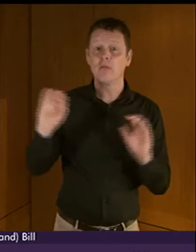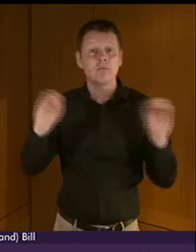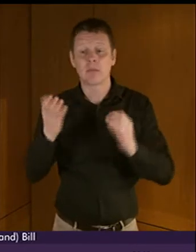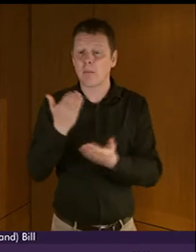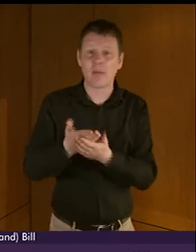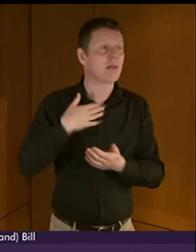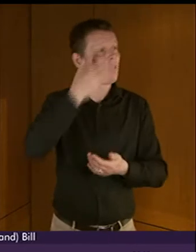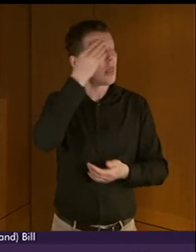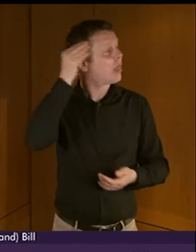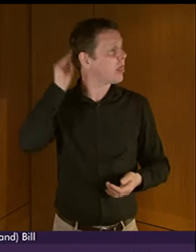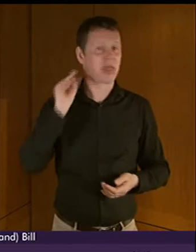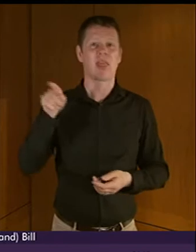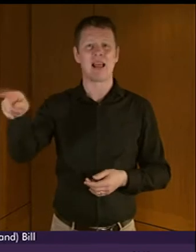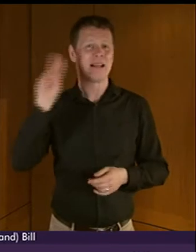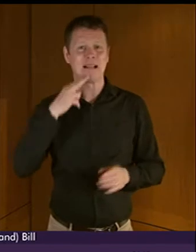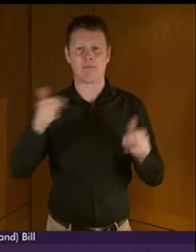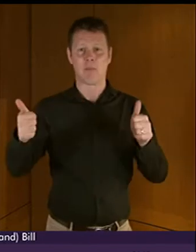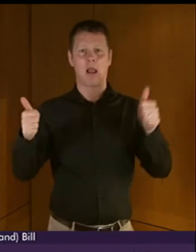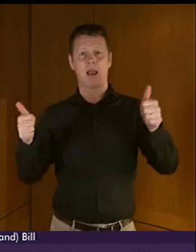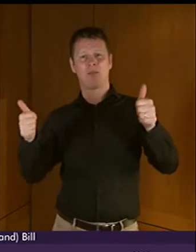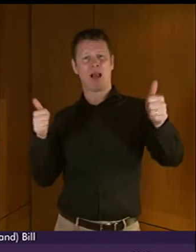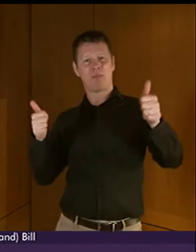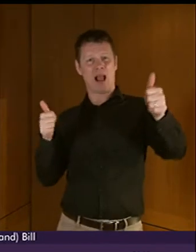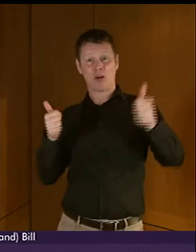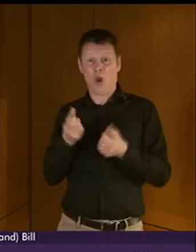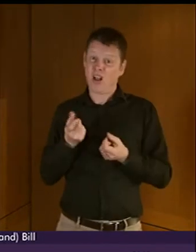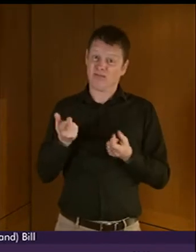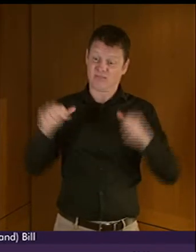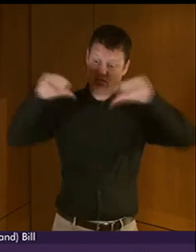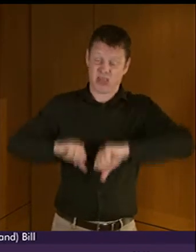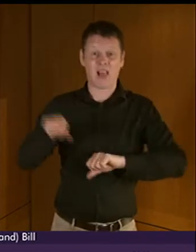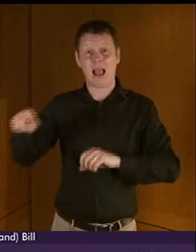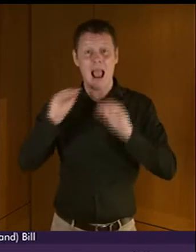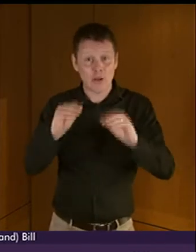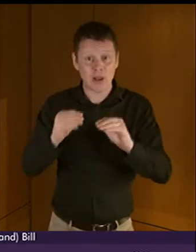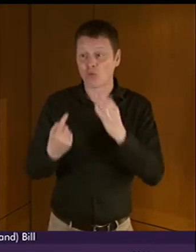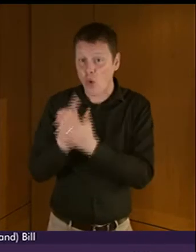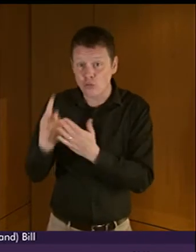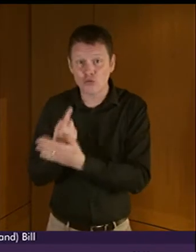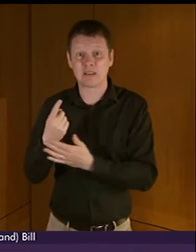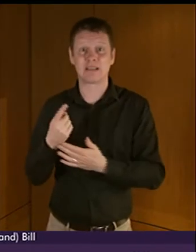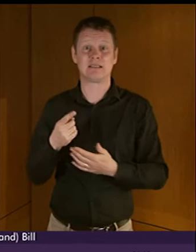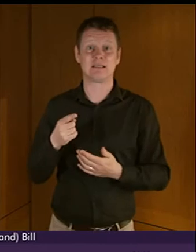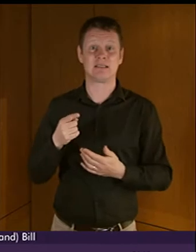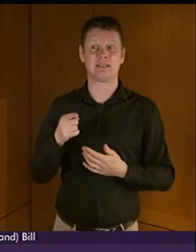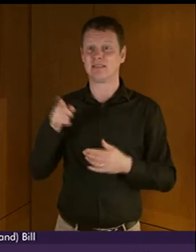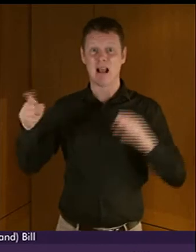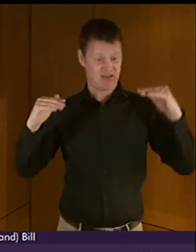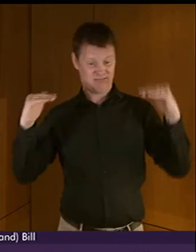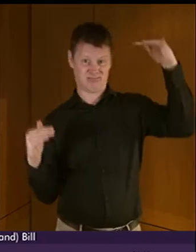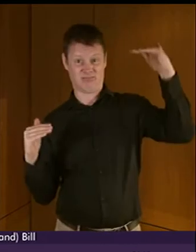cost to society through the personal cost to them in terms of educational opportunities, the attainment gap,